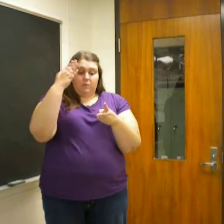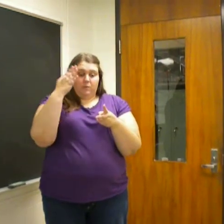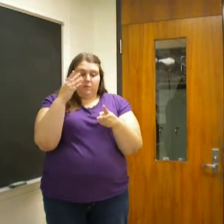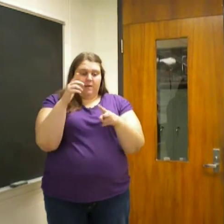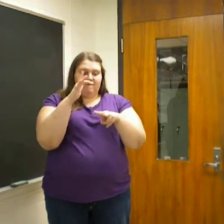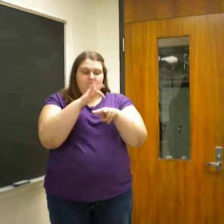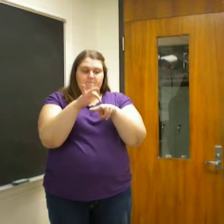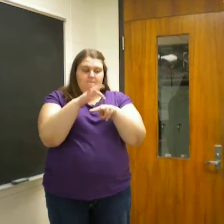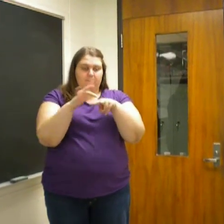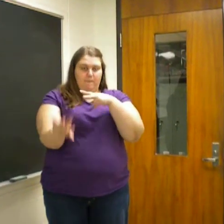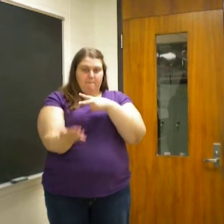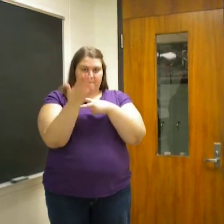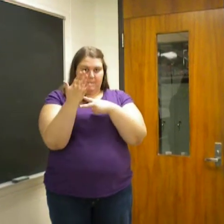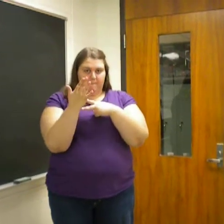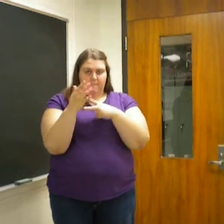I morning possible, I to speak early